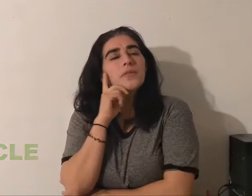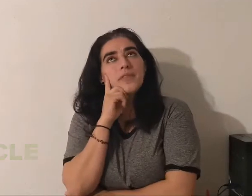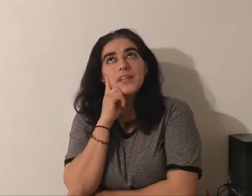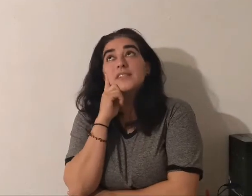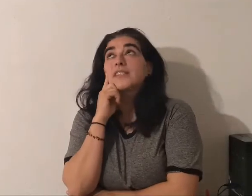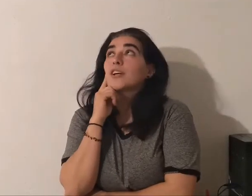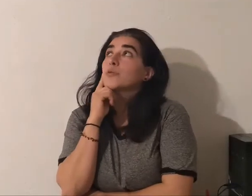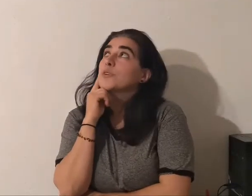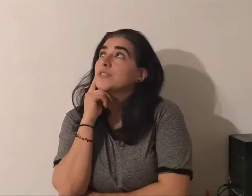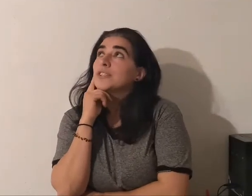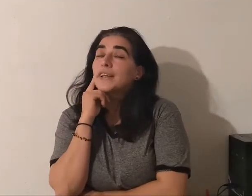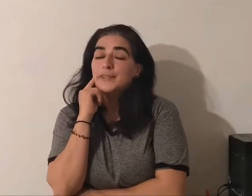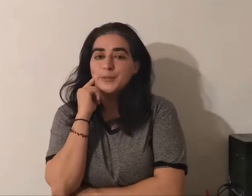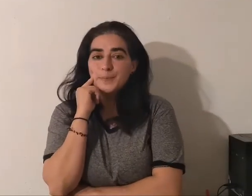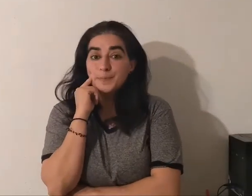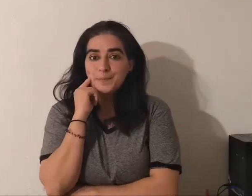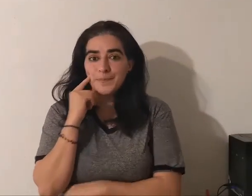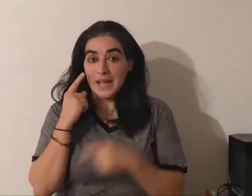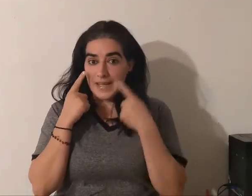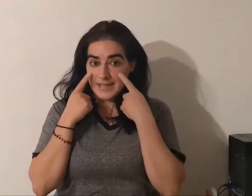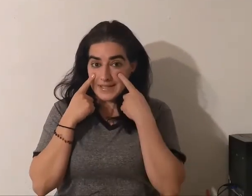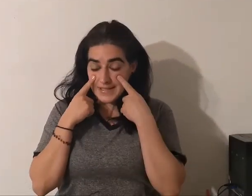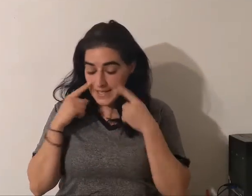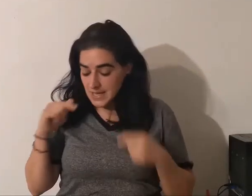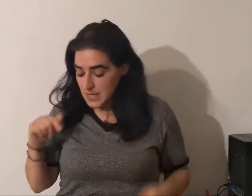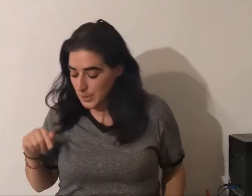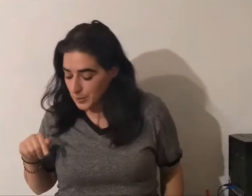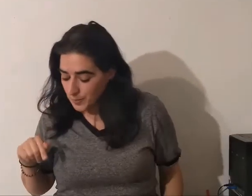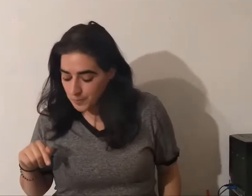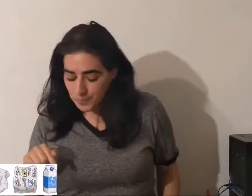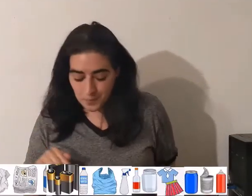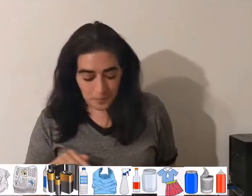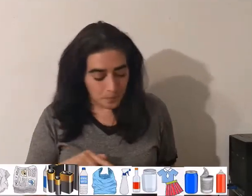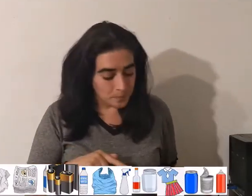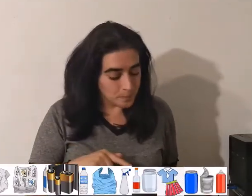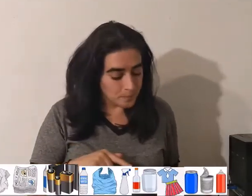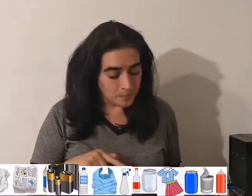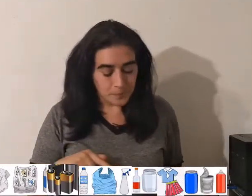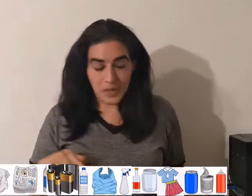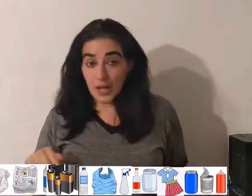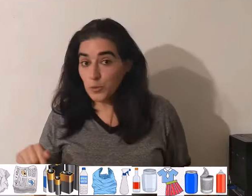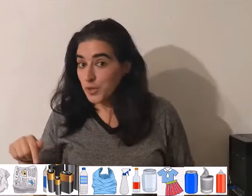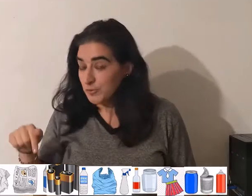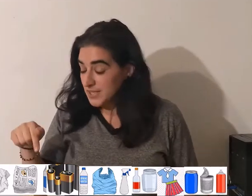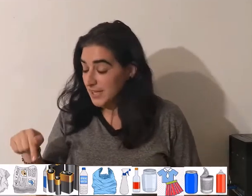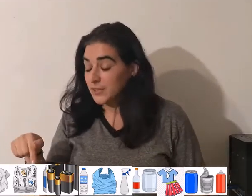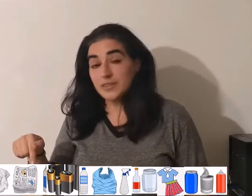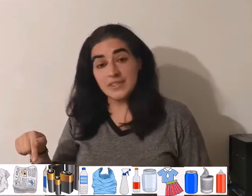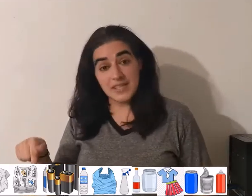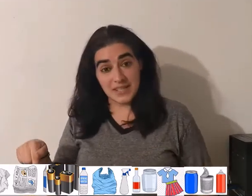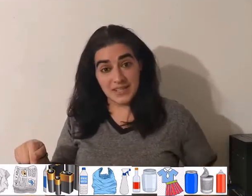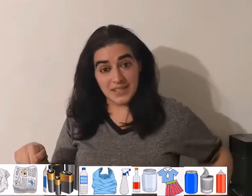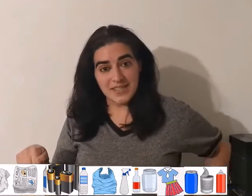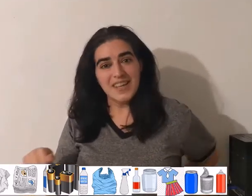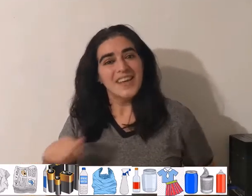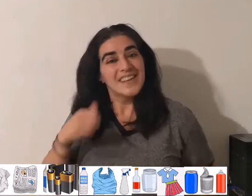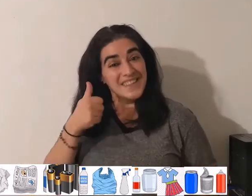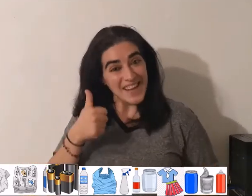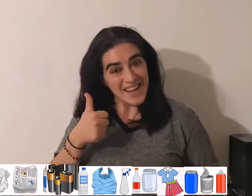things can we recycle? Let's see. Can we recycle this? Yes.